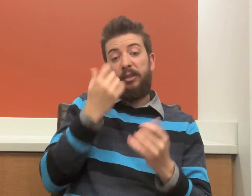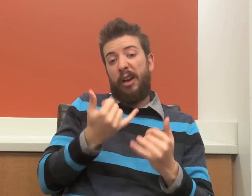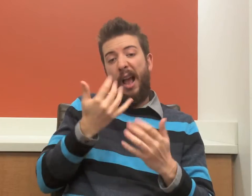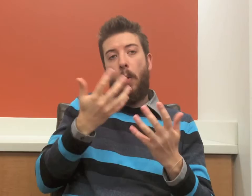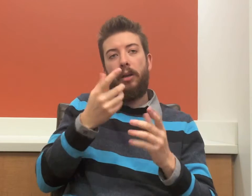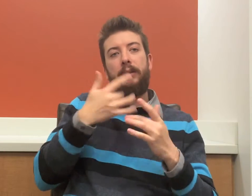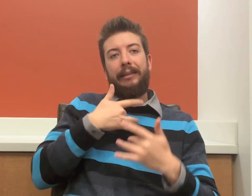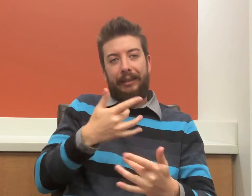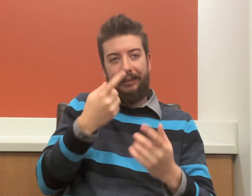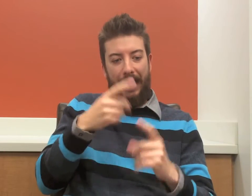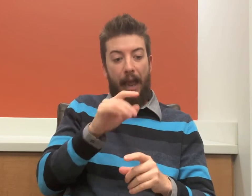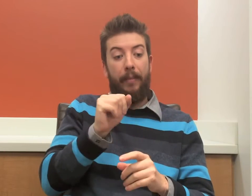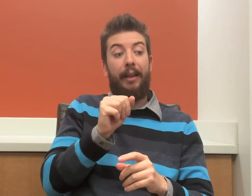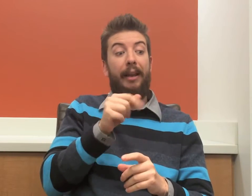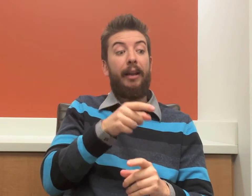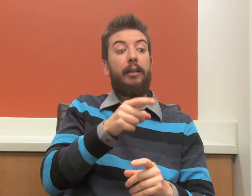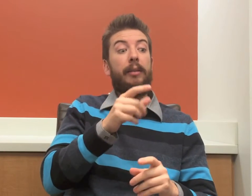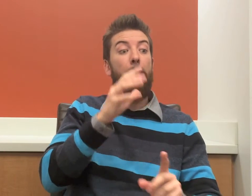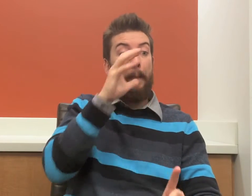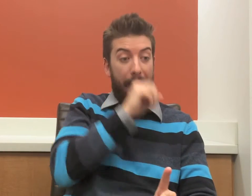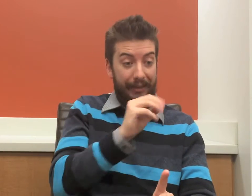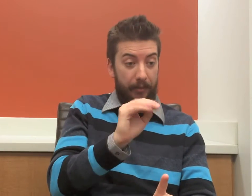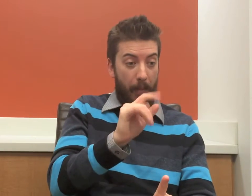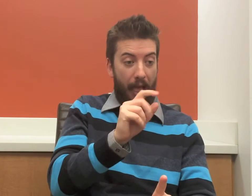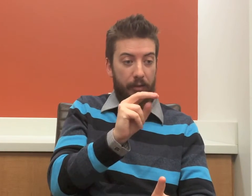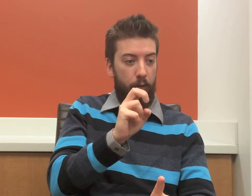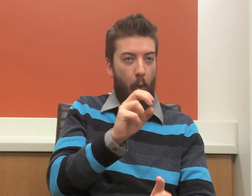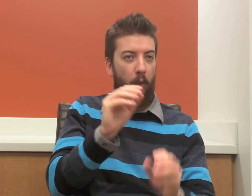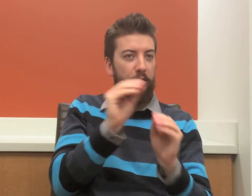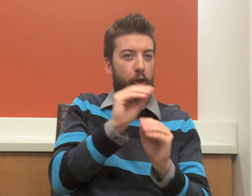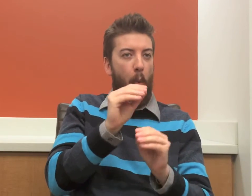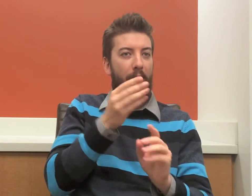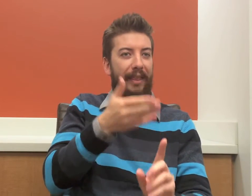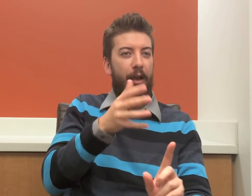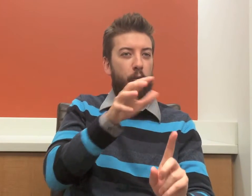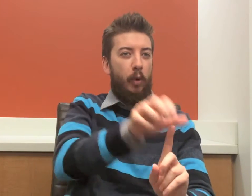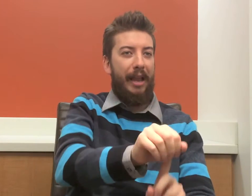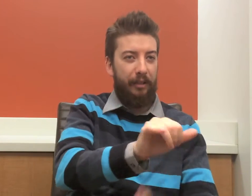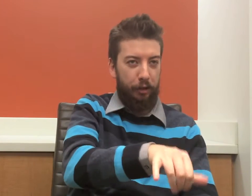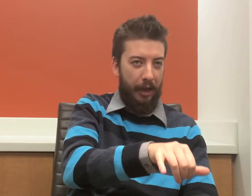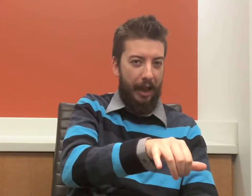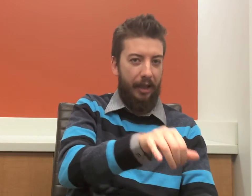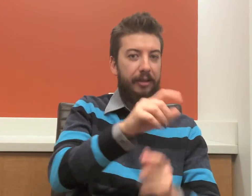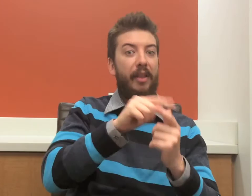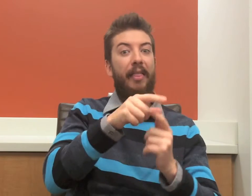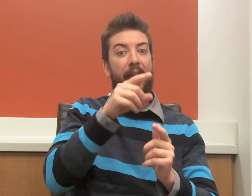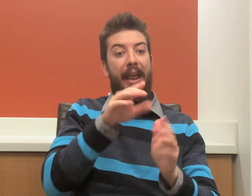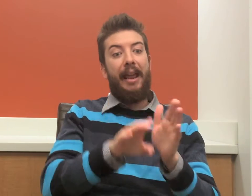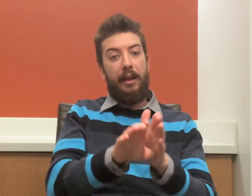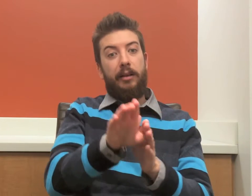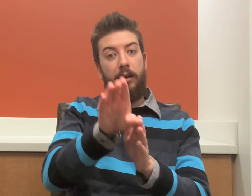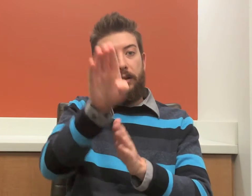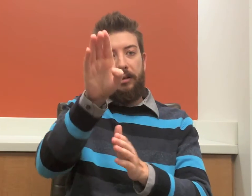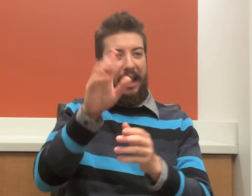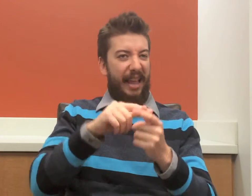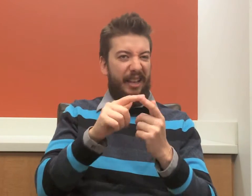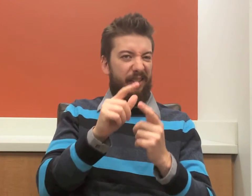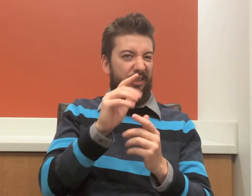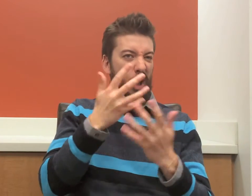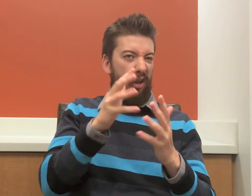Right now, what tends to happen is those kids miss milestones, and nobody is really measuring that or catching them. Then, by the time